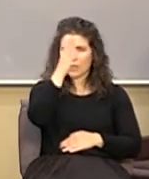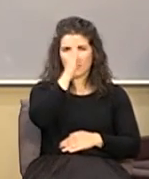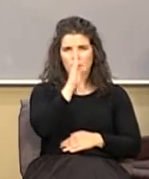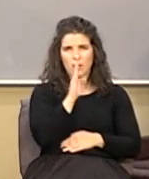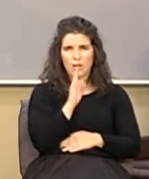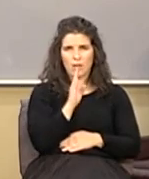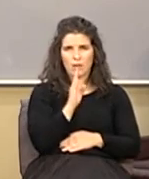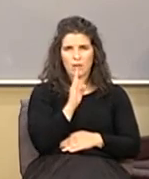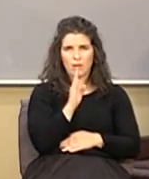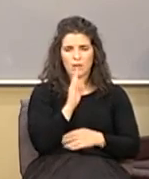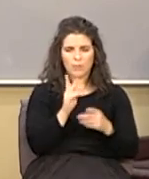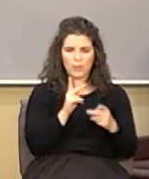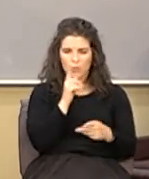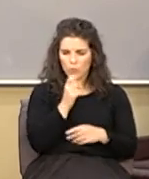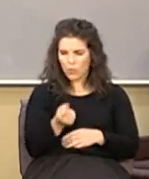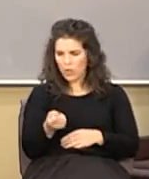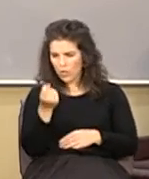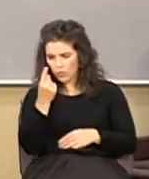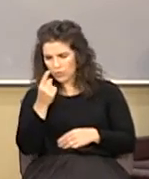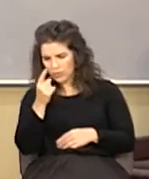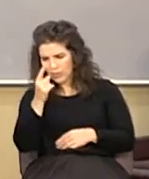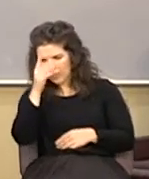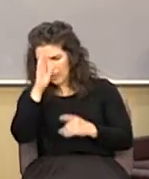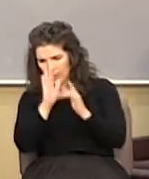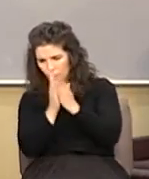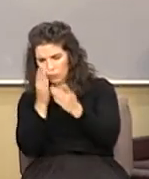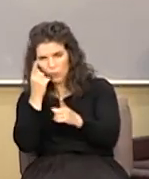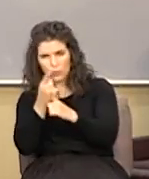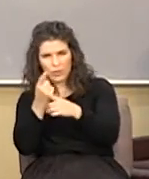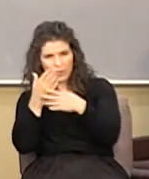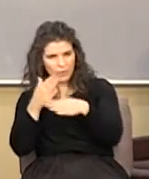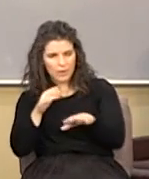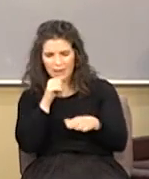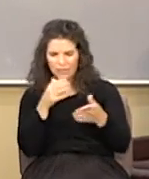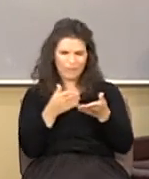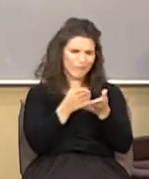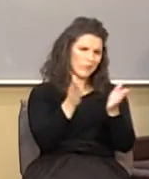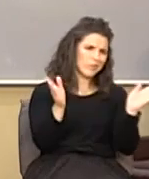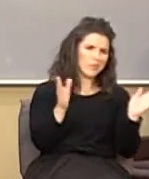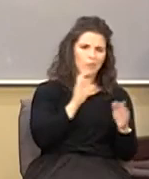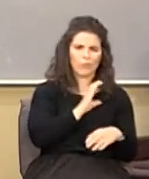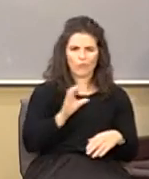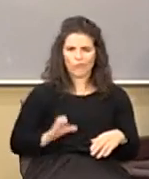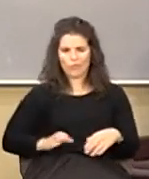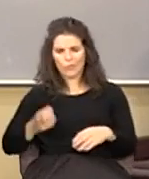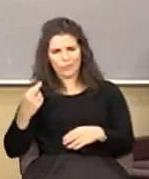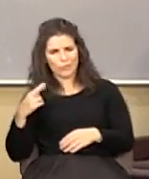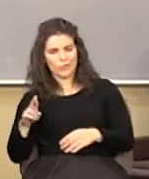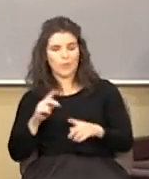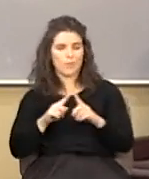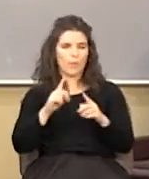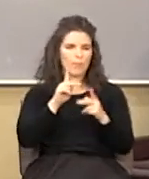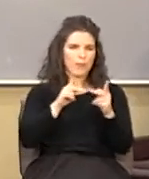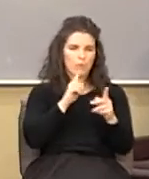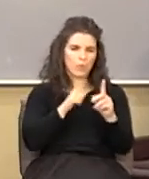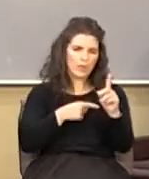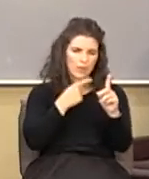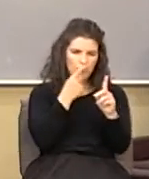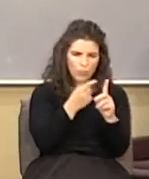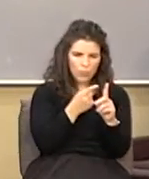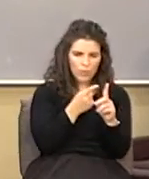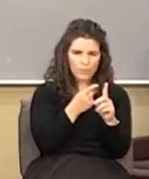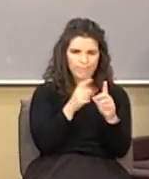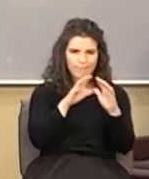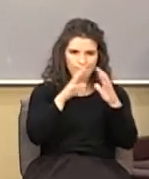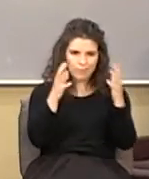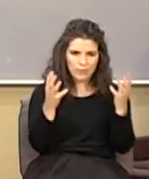understand the Word of God rightly divided, not just generic Christians, but people who really get out on the point of the